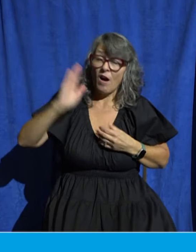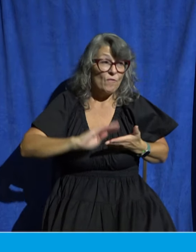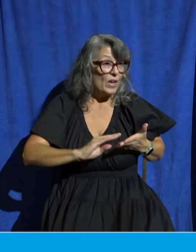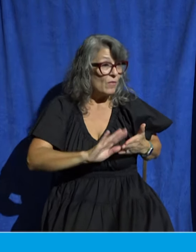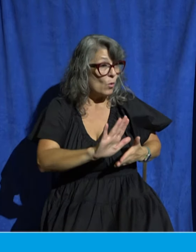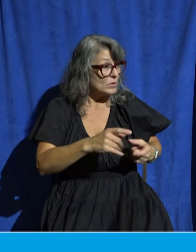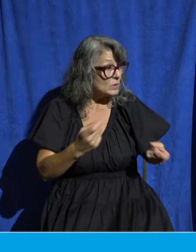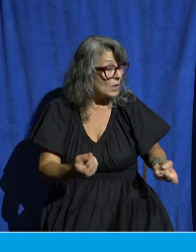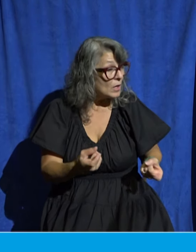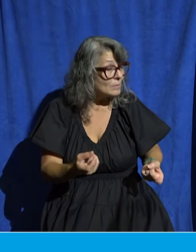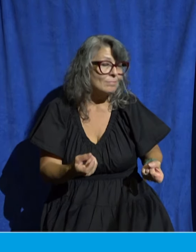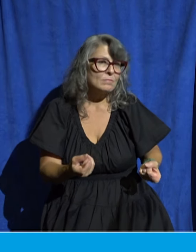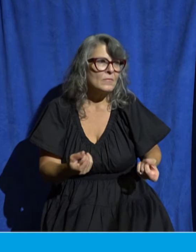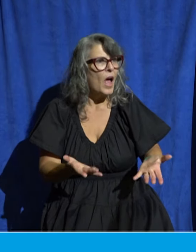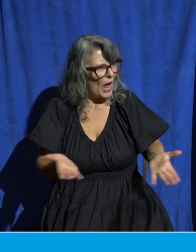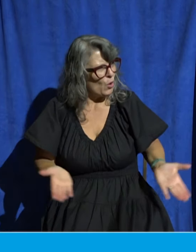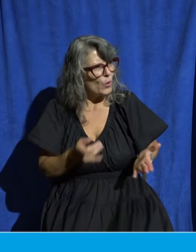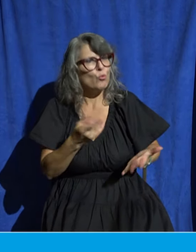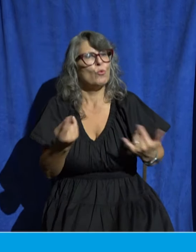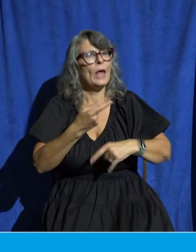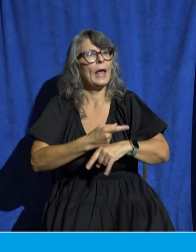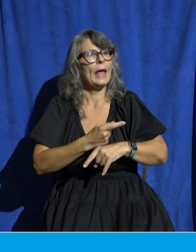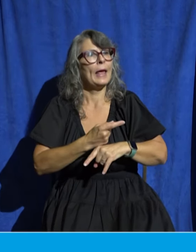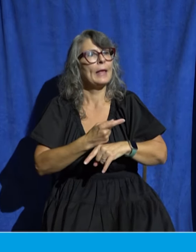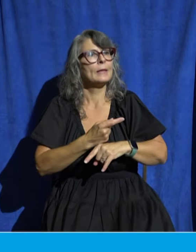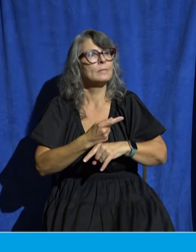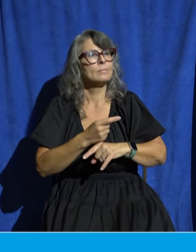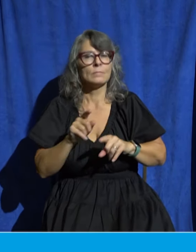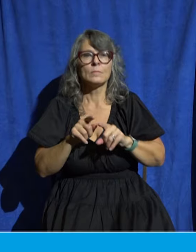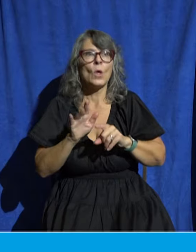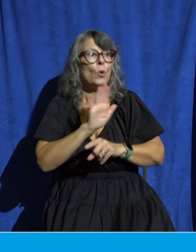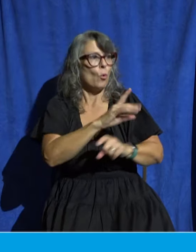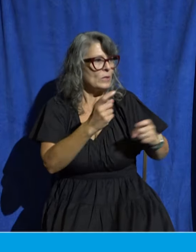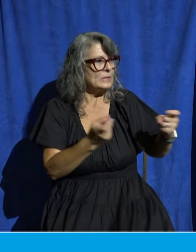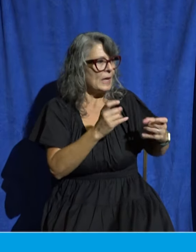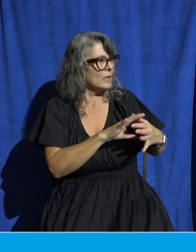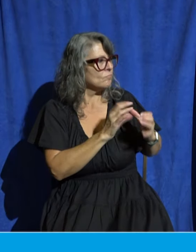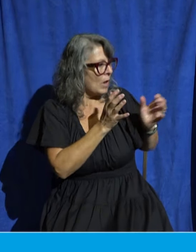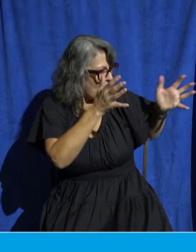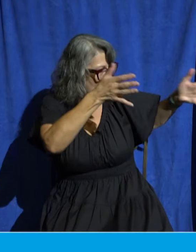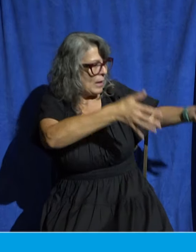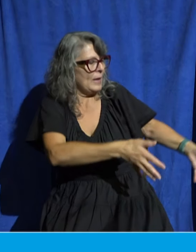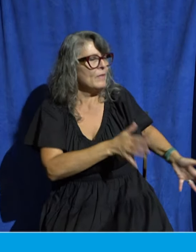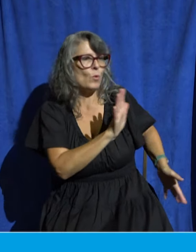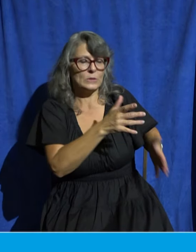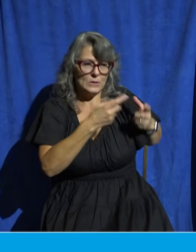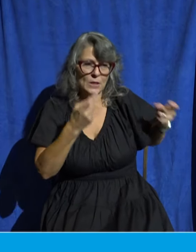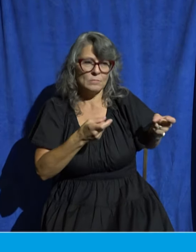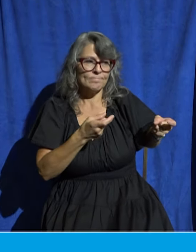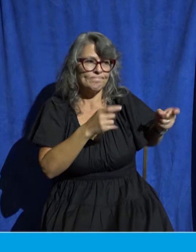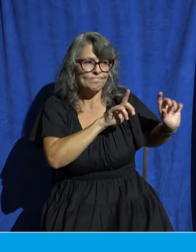your sin and trust in Jesus. This is so important because you cannot save yourself.